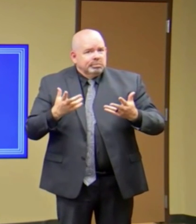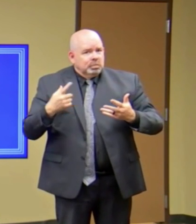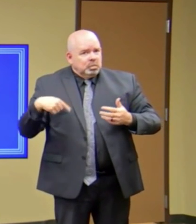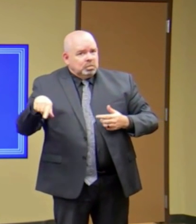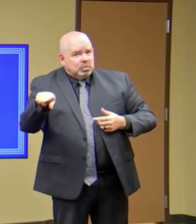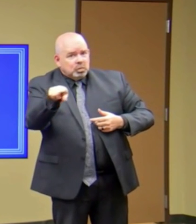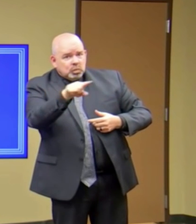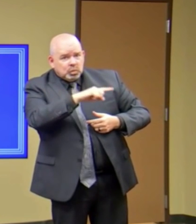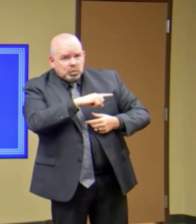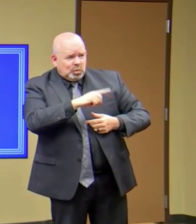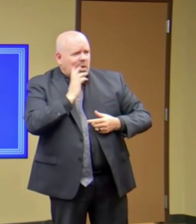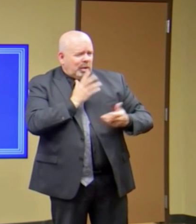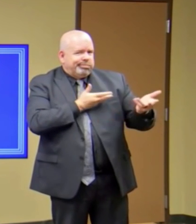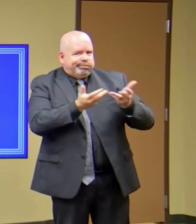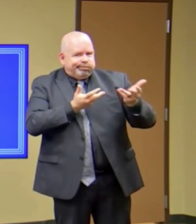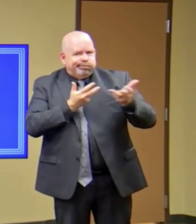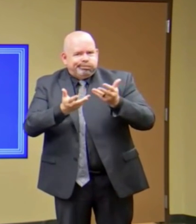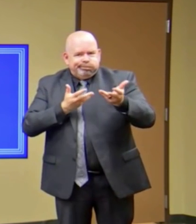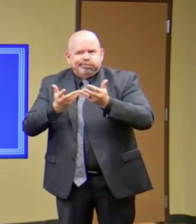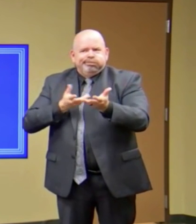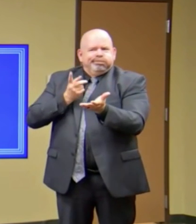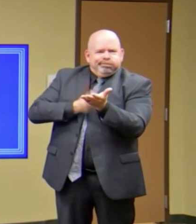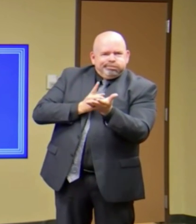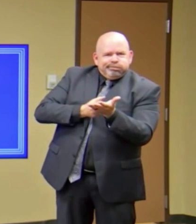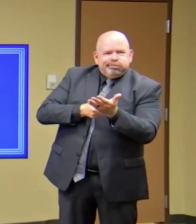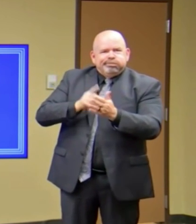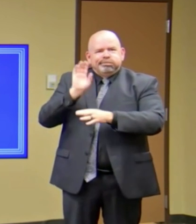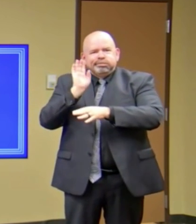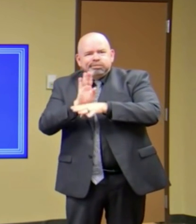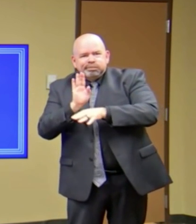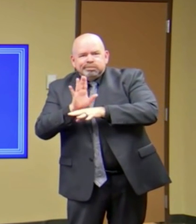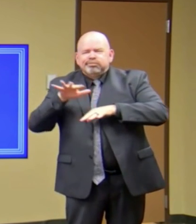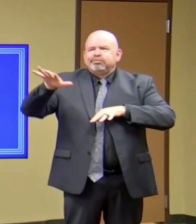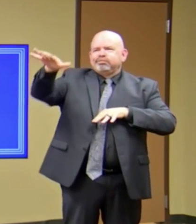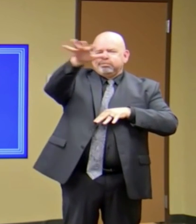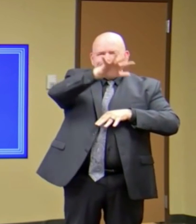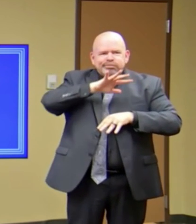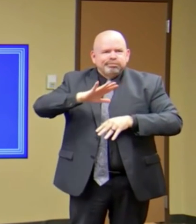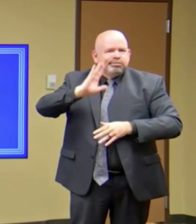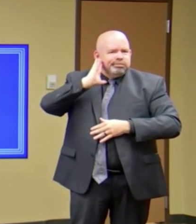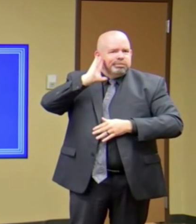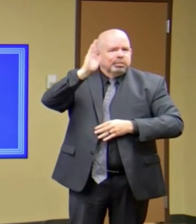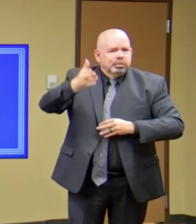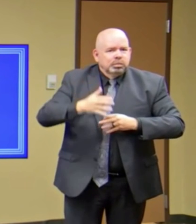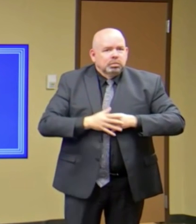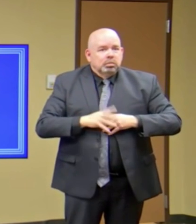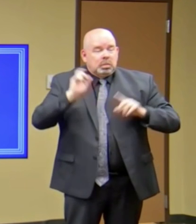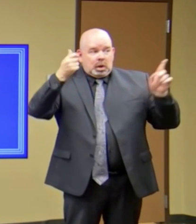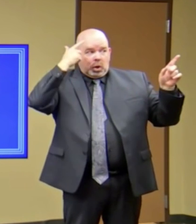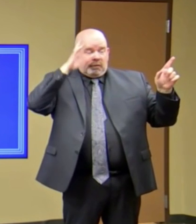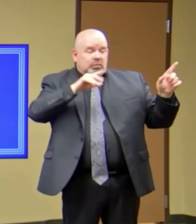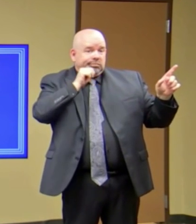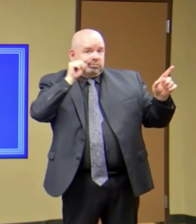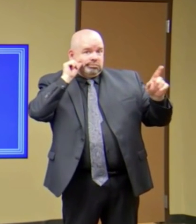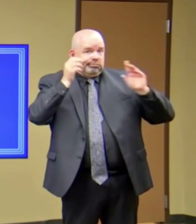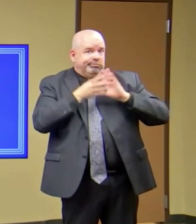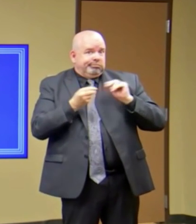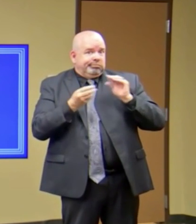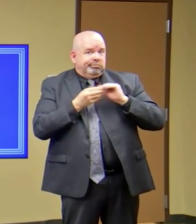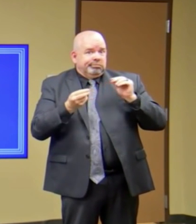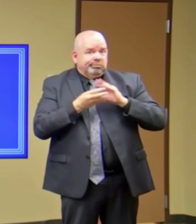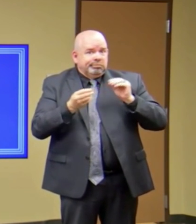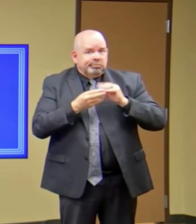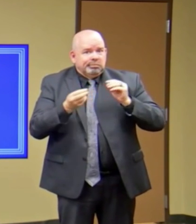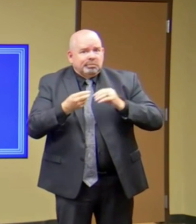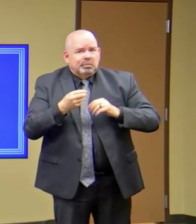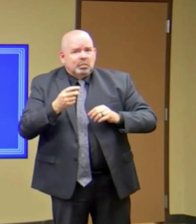you know, after the governor's came out with his orders yesterday. Our public health community took a look at those.